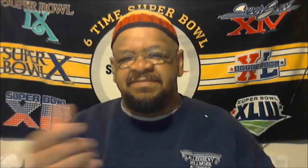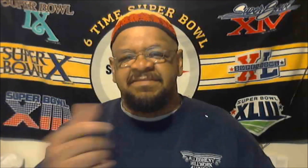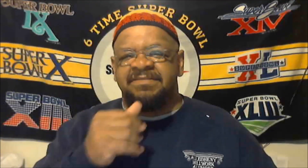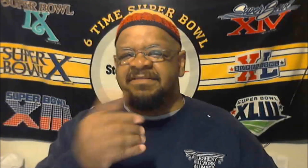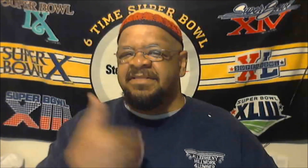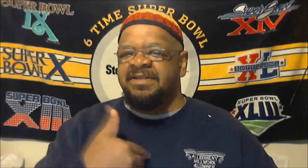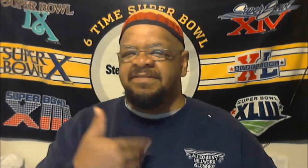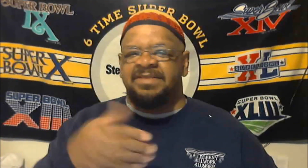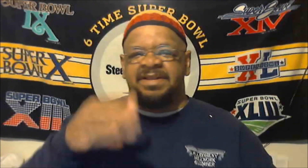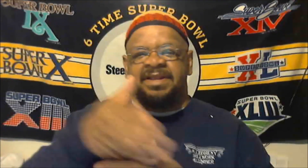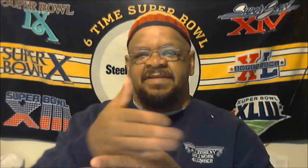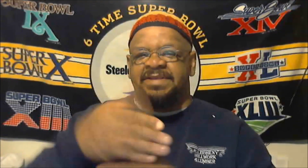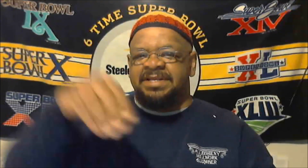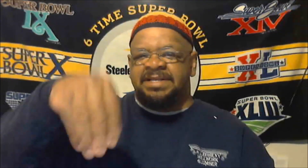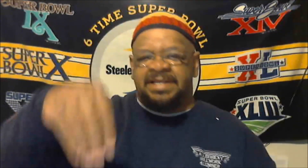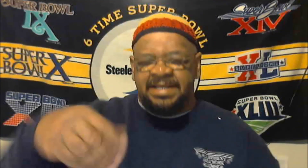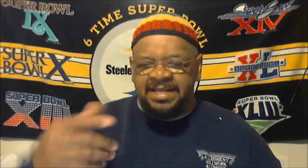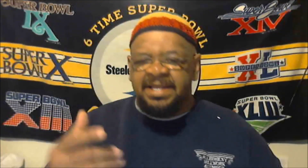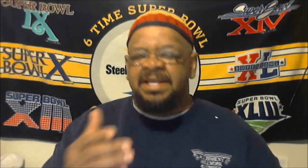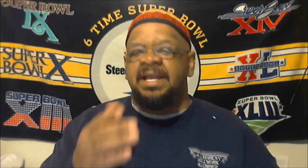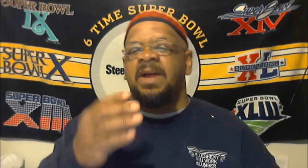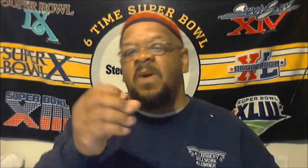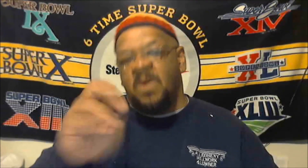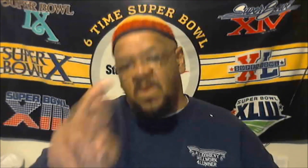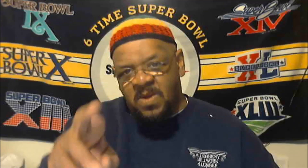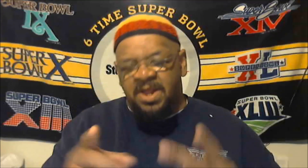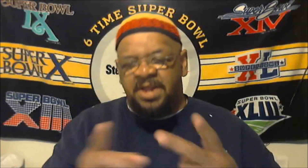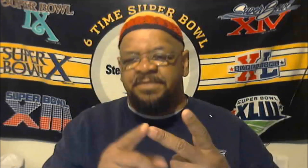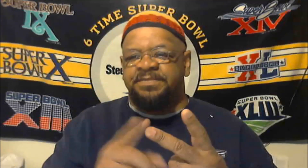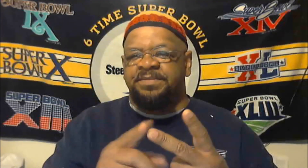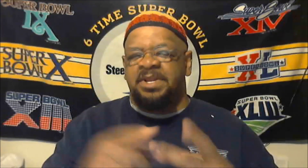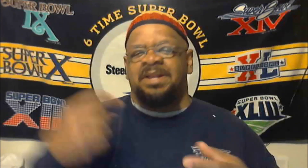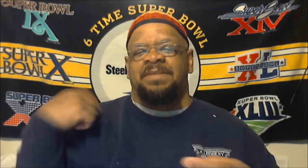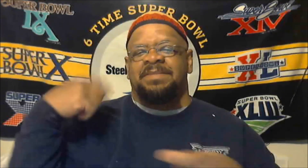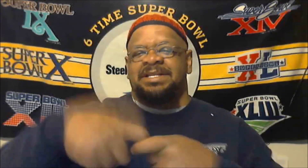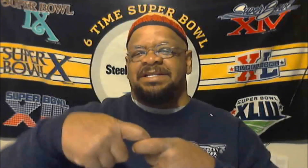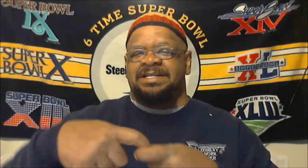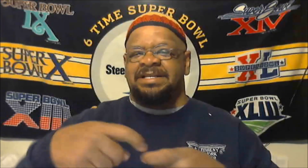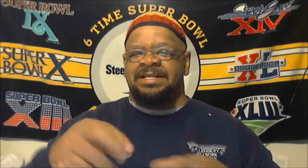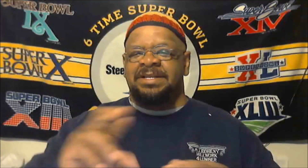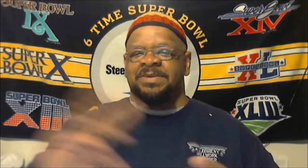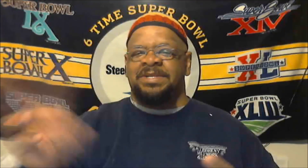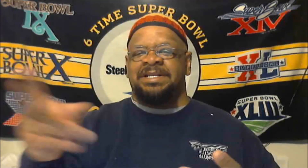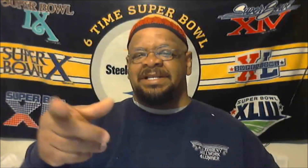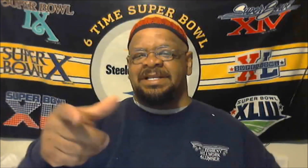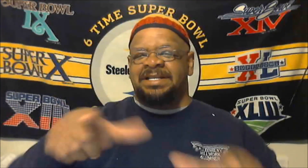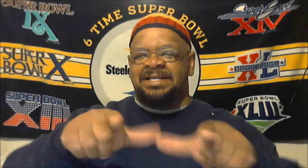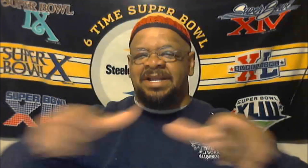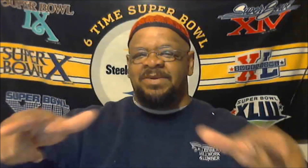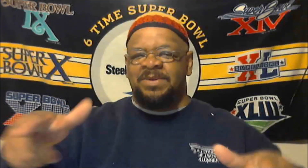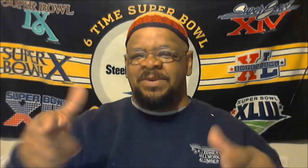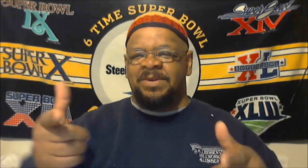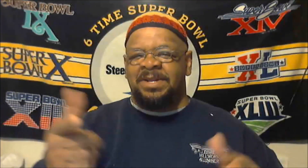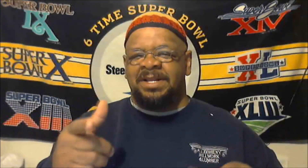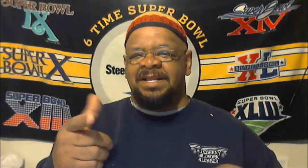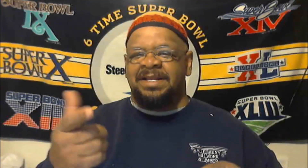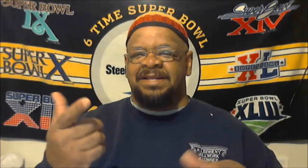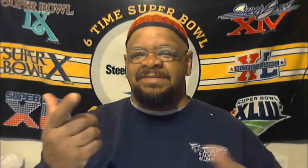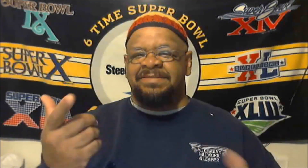Okay. Just add a cup that looks like. Yeah, it's hot to the top of the watercress. I'm going to use the box here